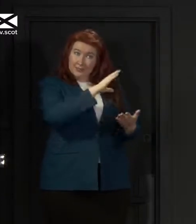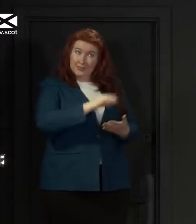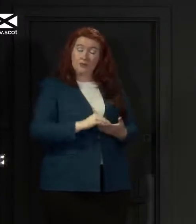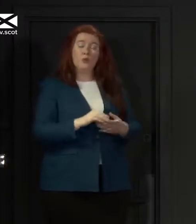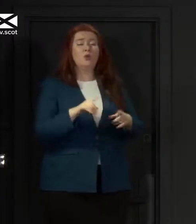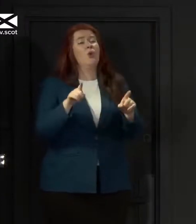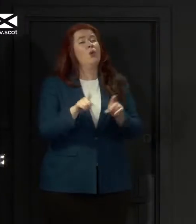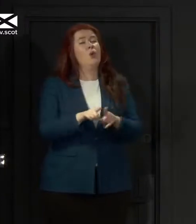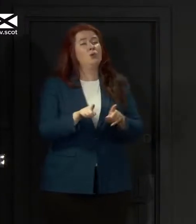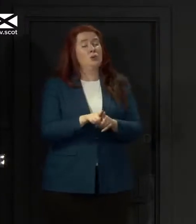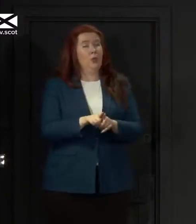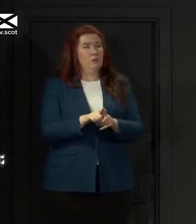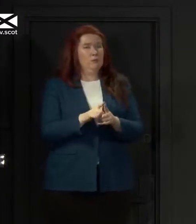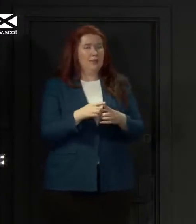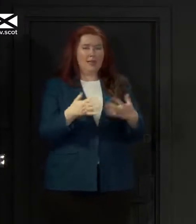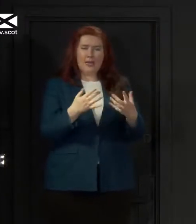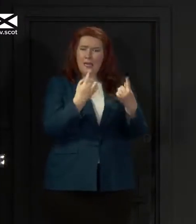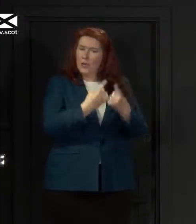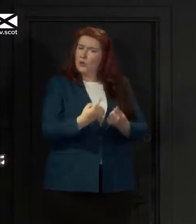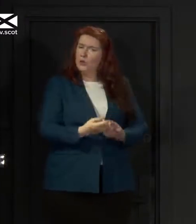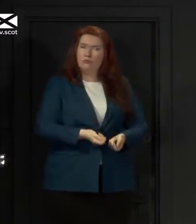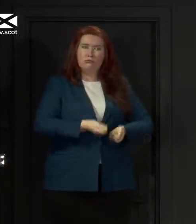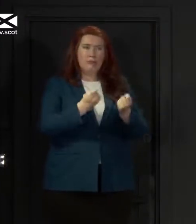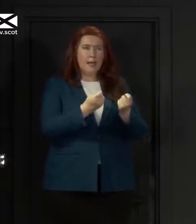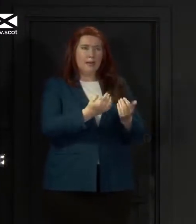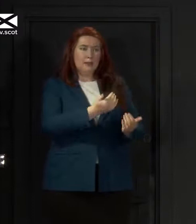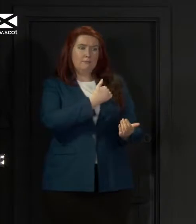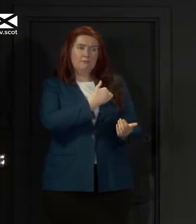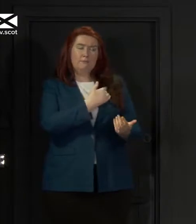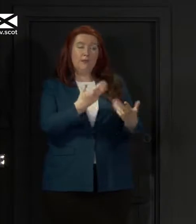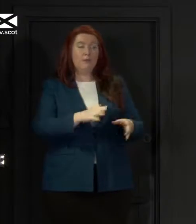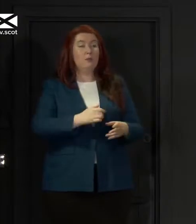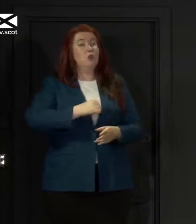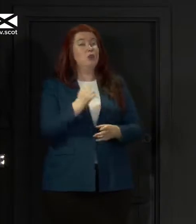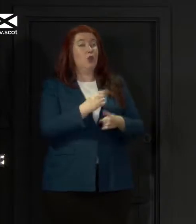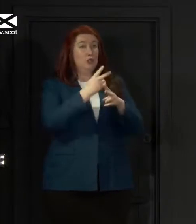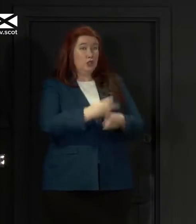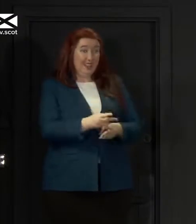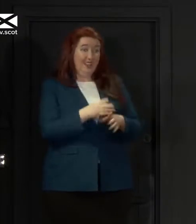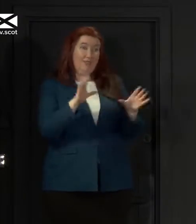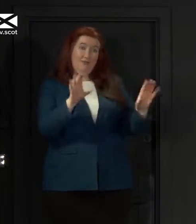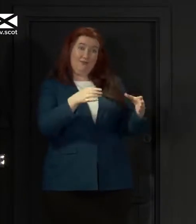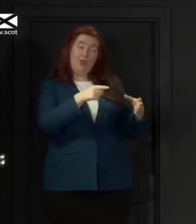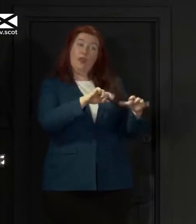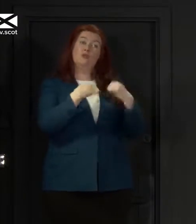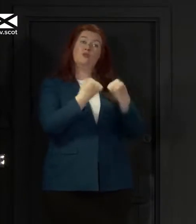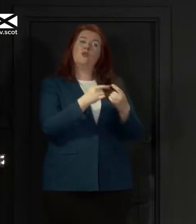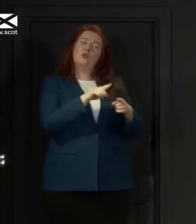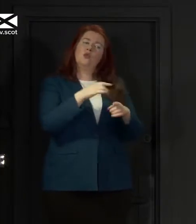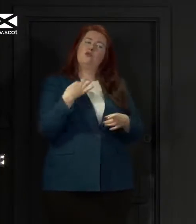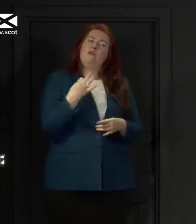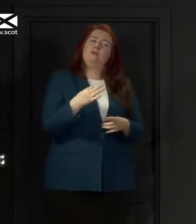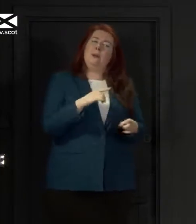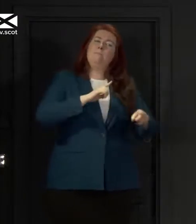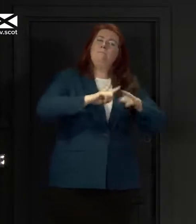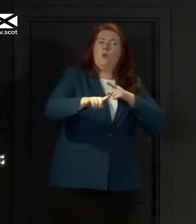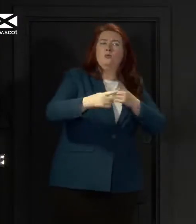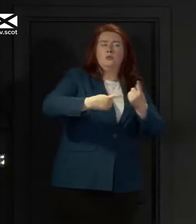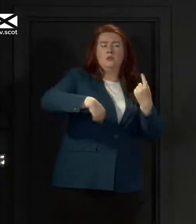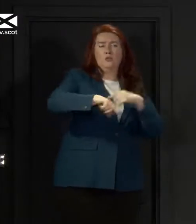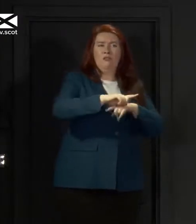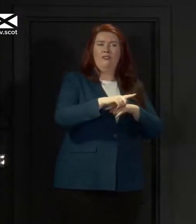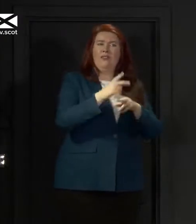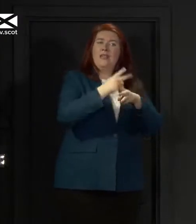by the issues as they have been raised with us from Scottish Care, the group that represents the vast majority of